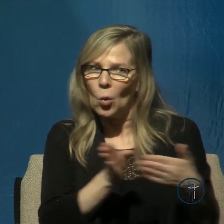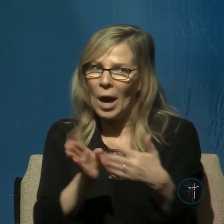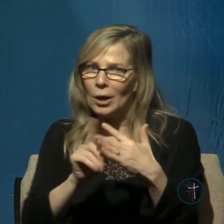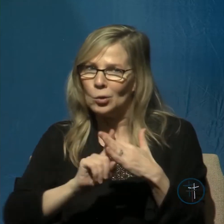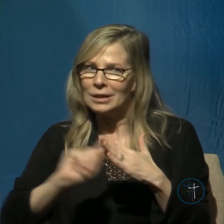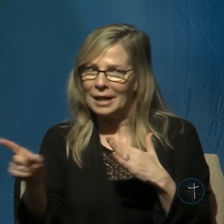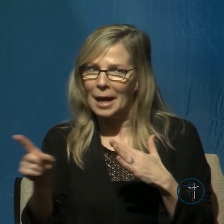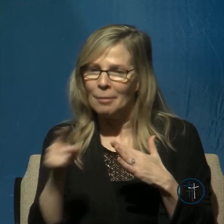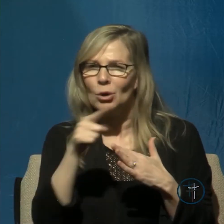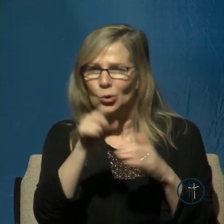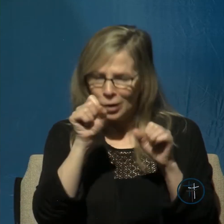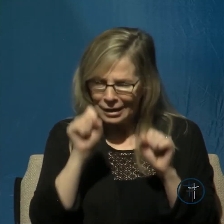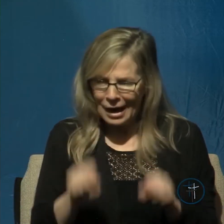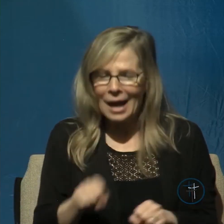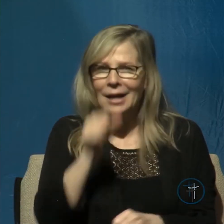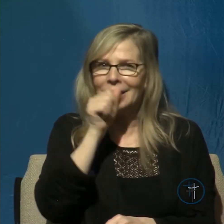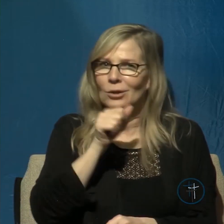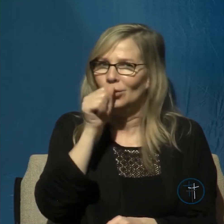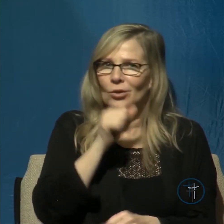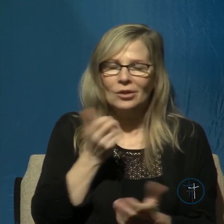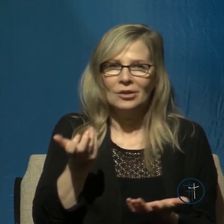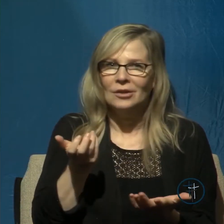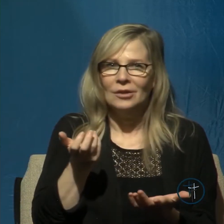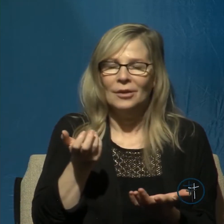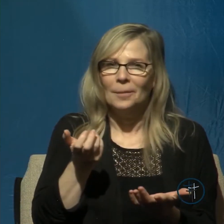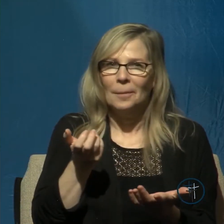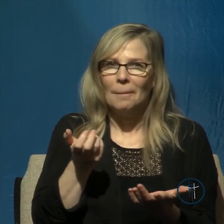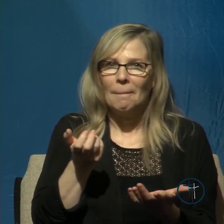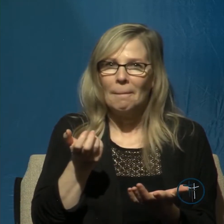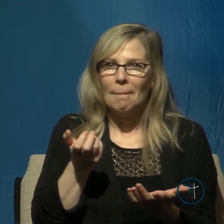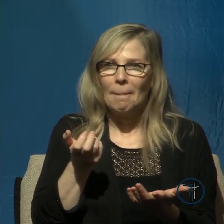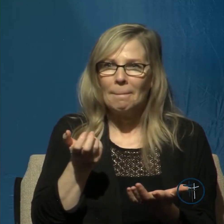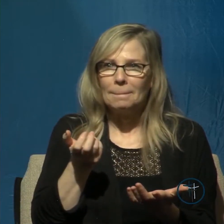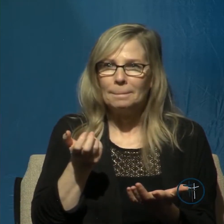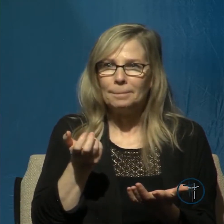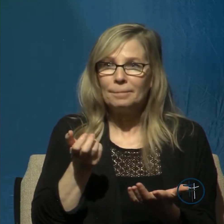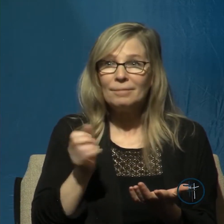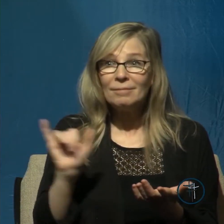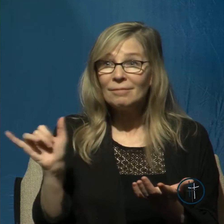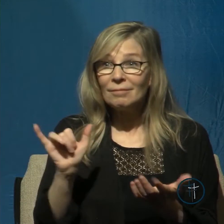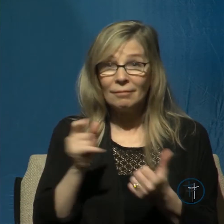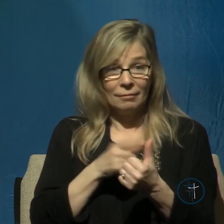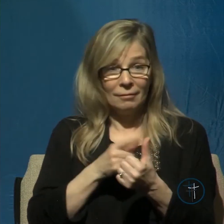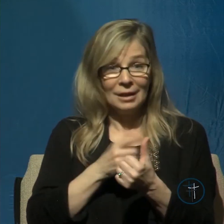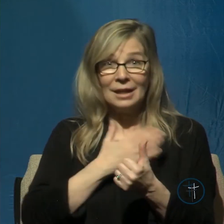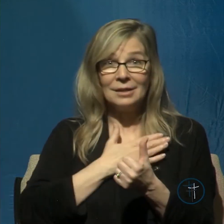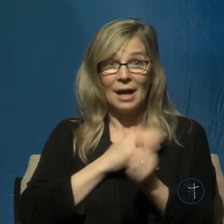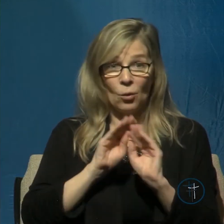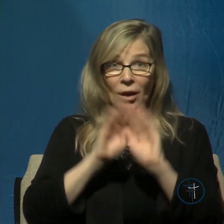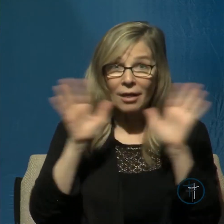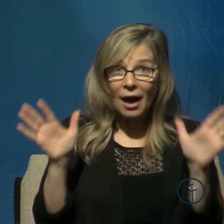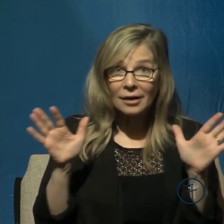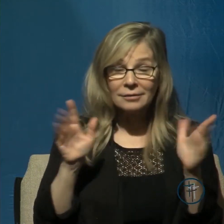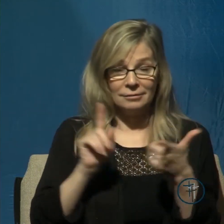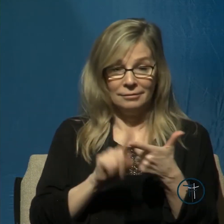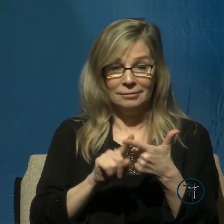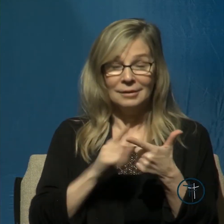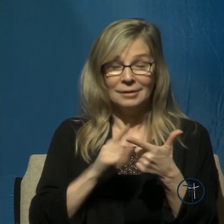you'll be able to endure it and just as he's our light and our salvation the Lord is also the